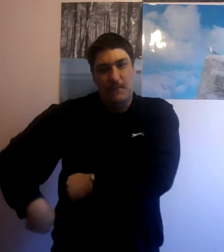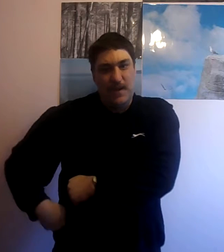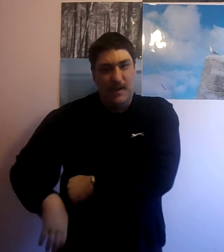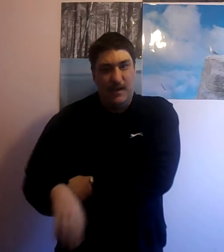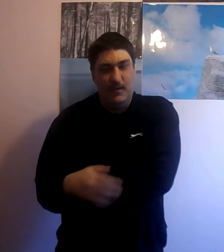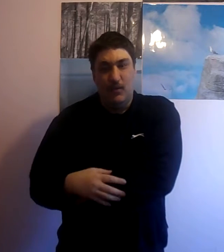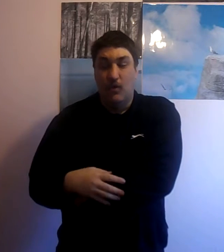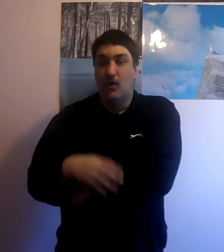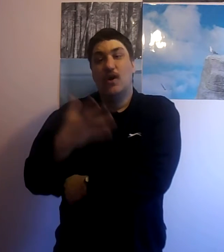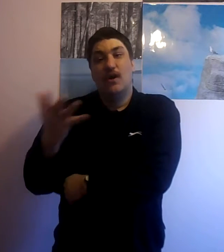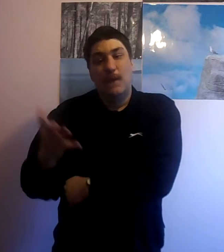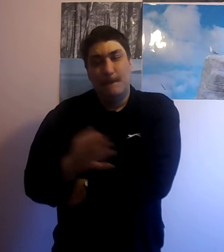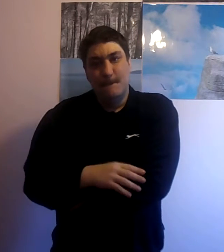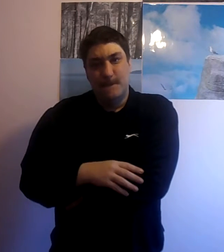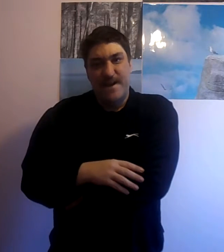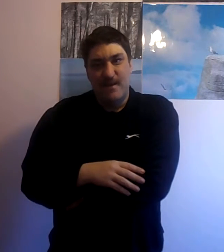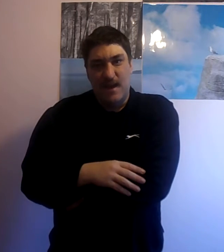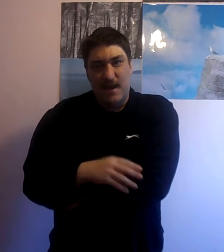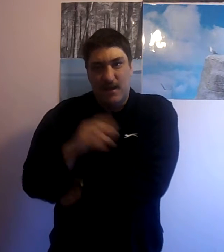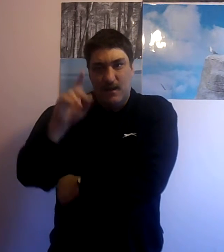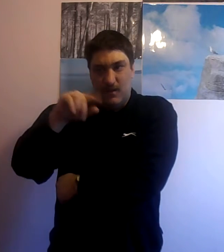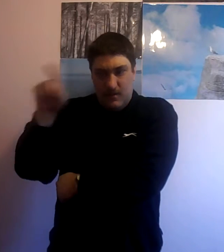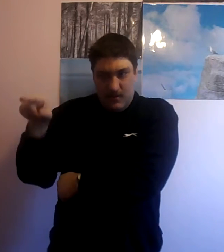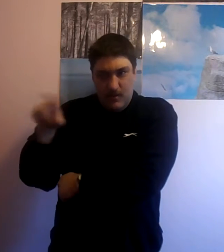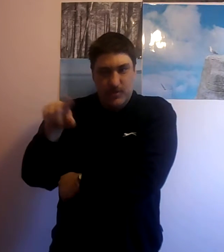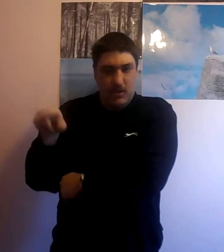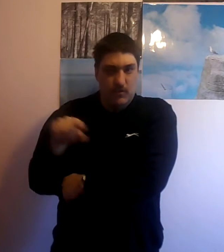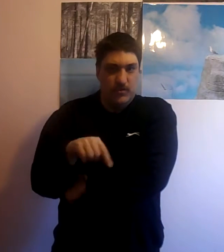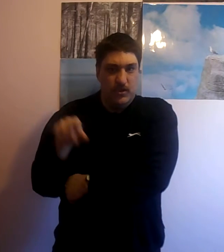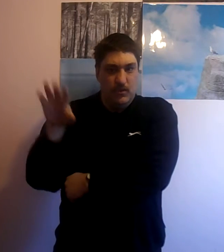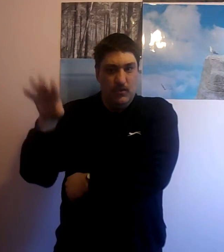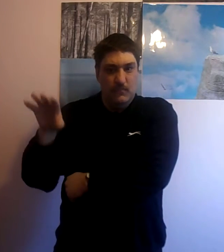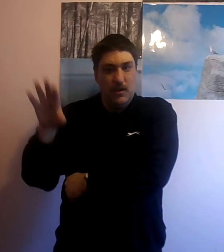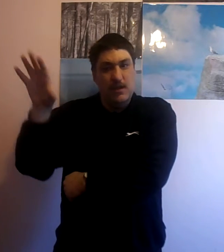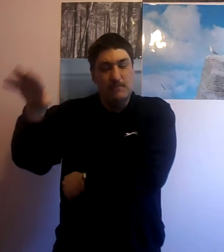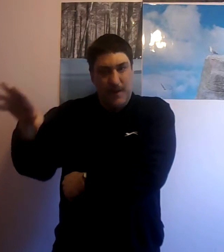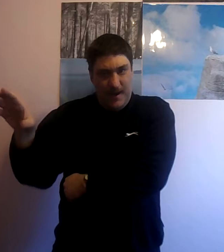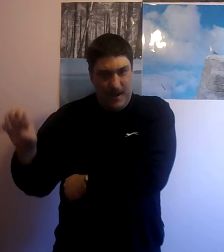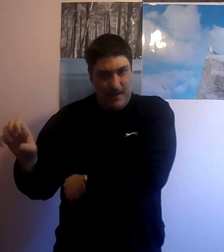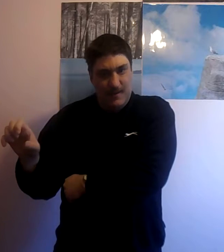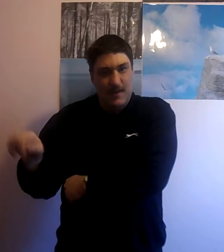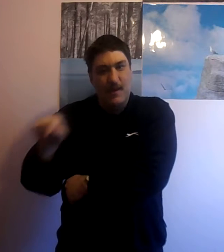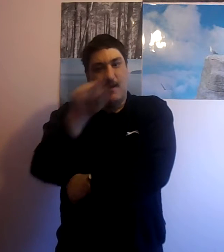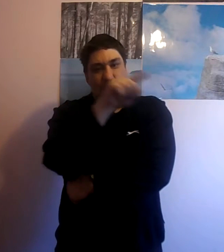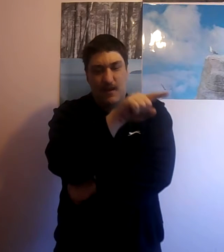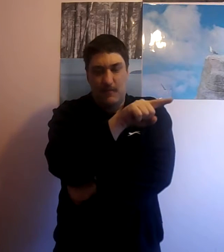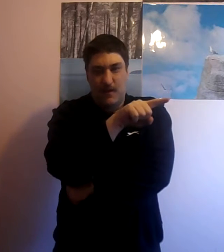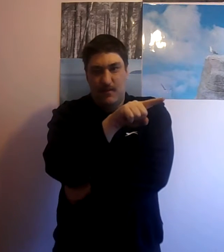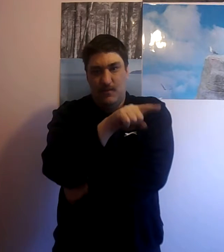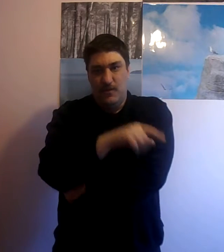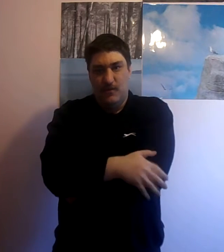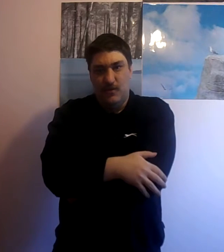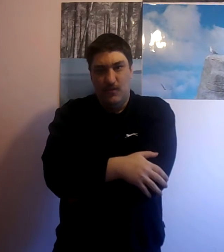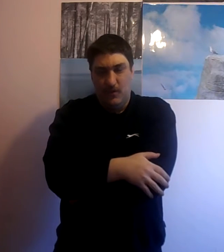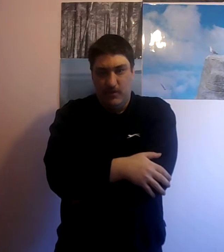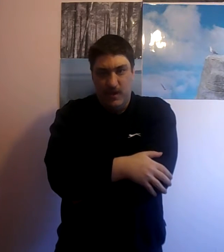pink here or better yet do a job or two earn money buy it and take it back to the person who wants it